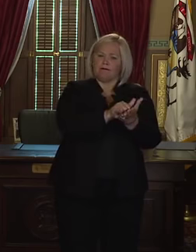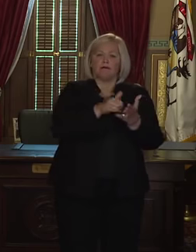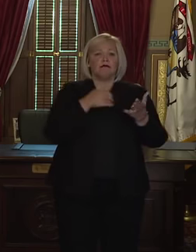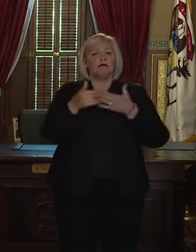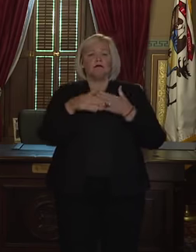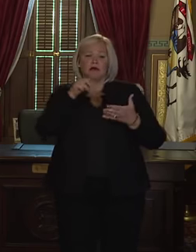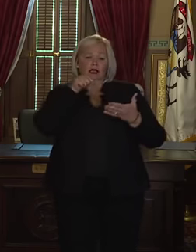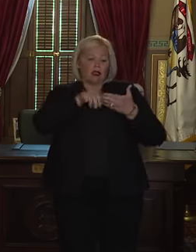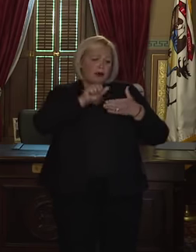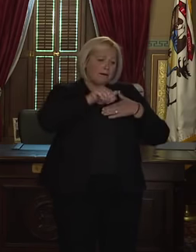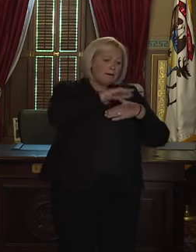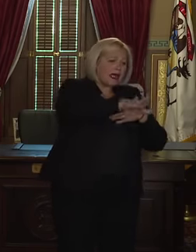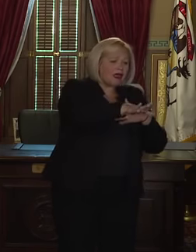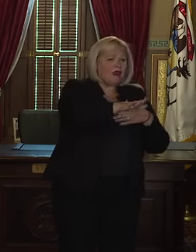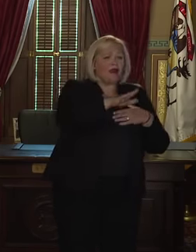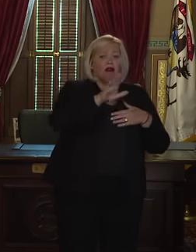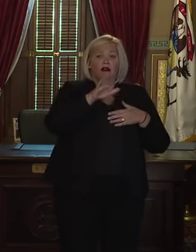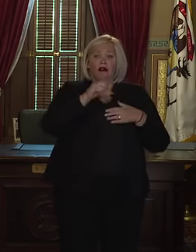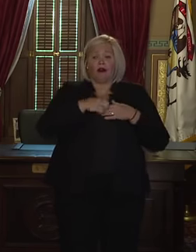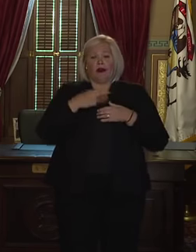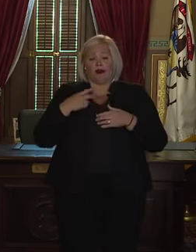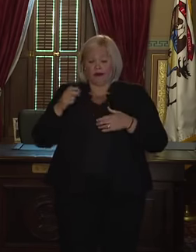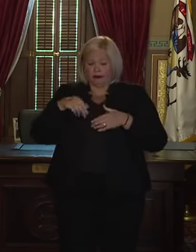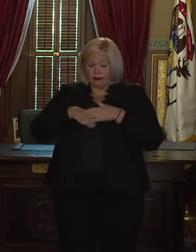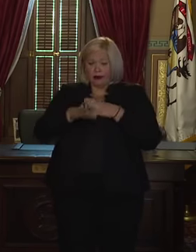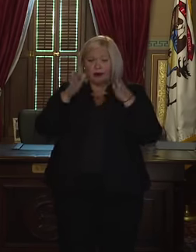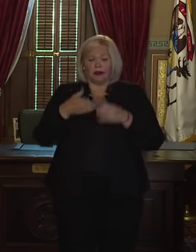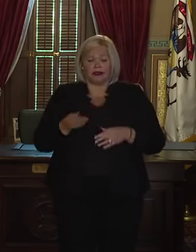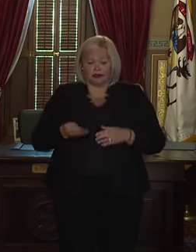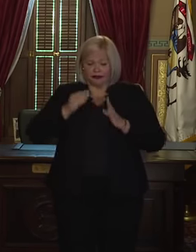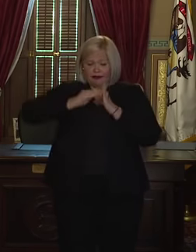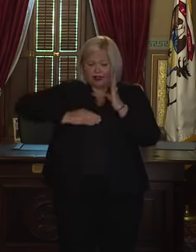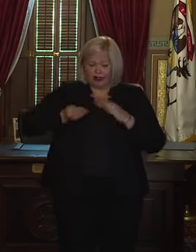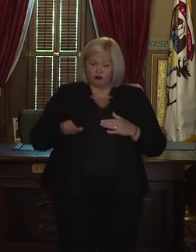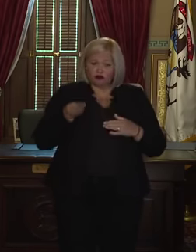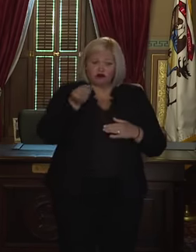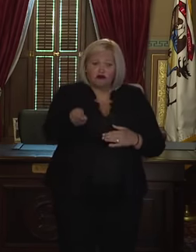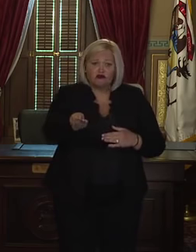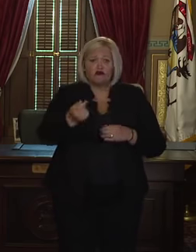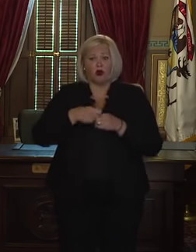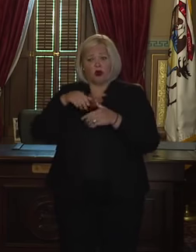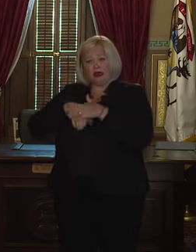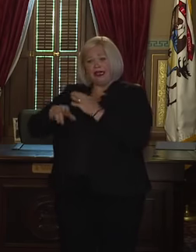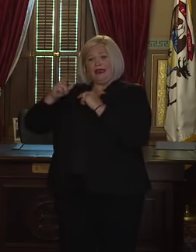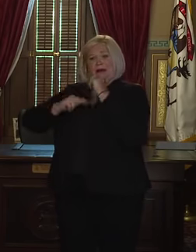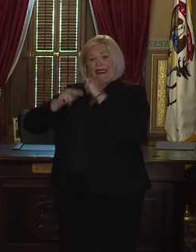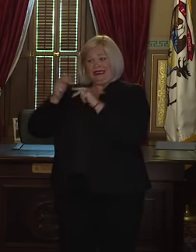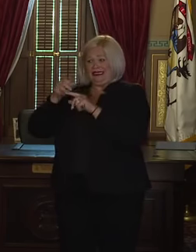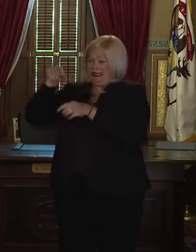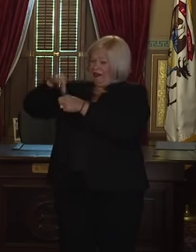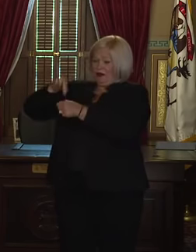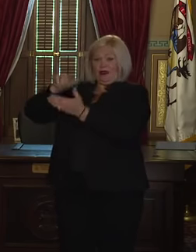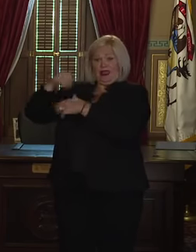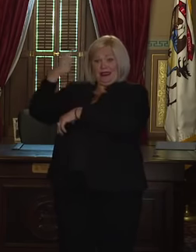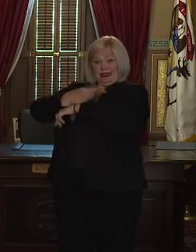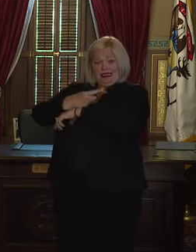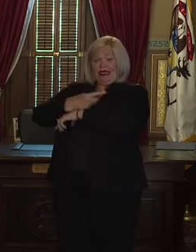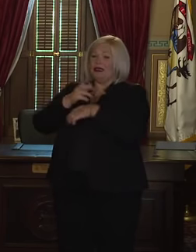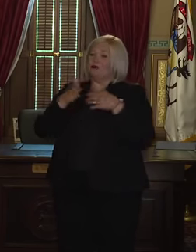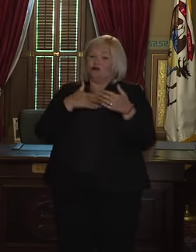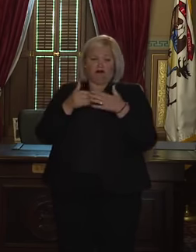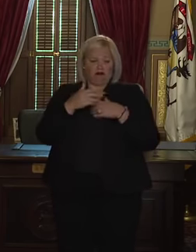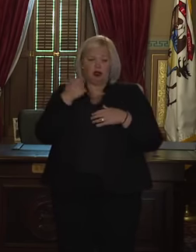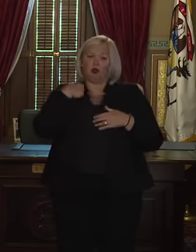drop it off to your local clerk, or you vote in person on Election Day, your vote will be counted on November